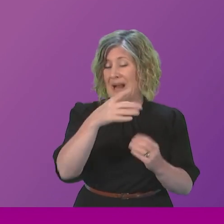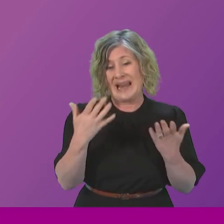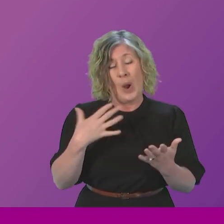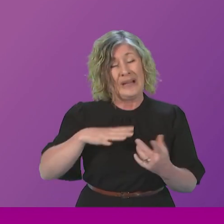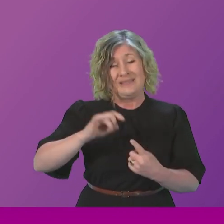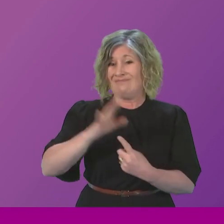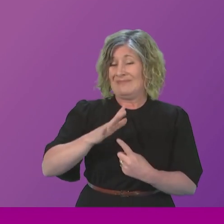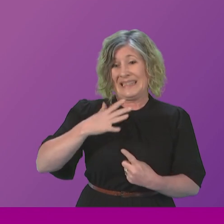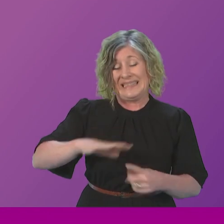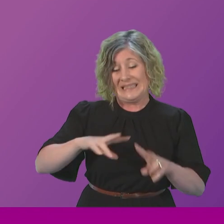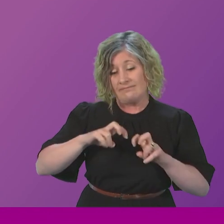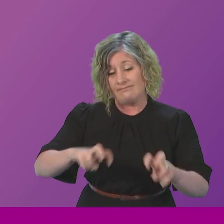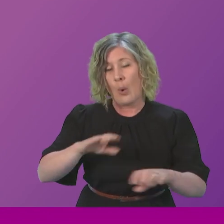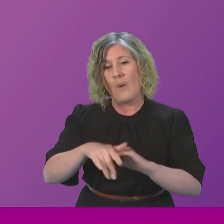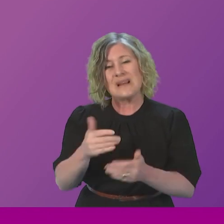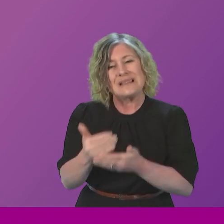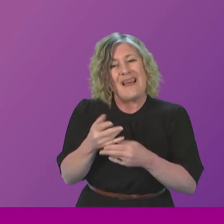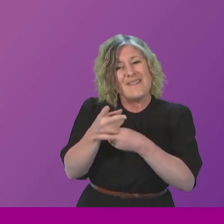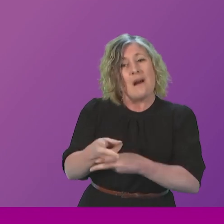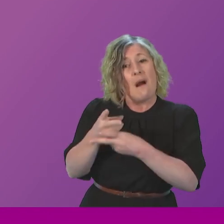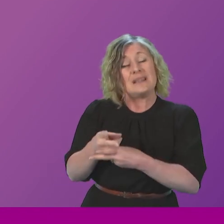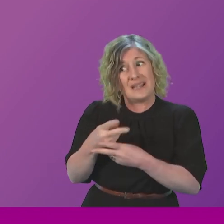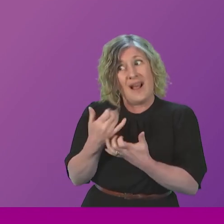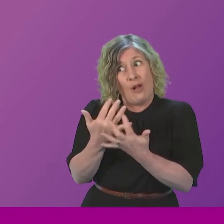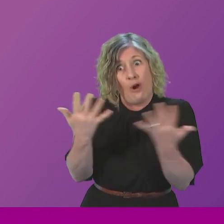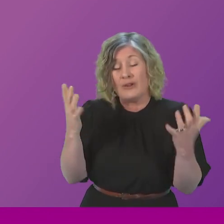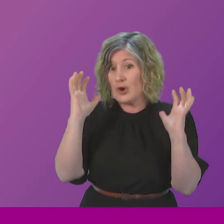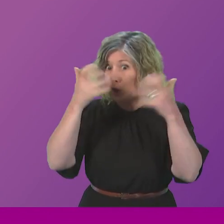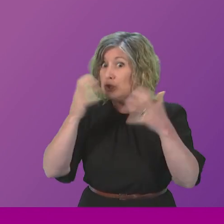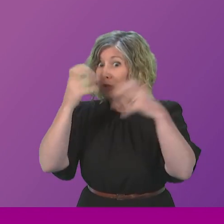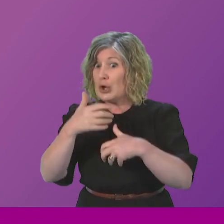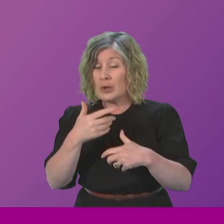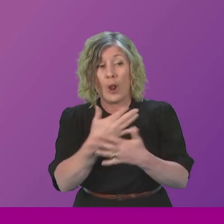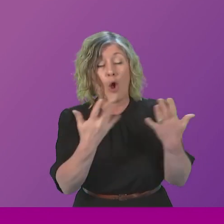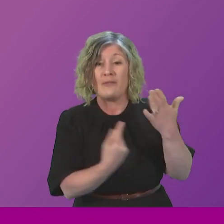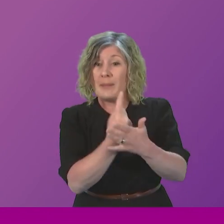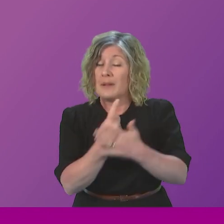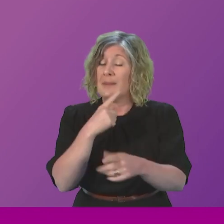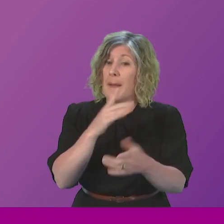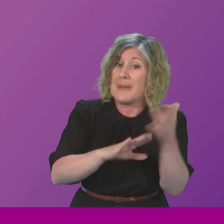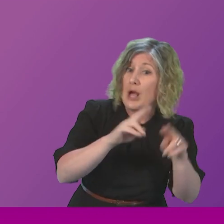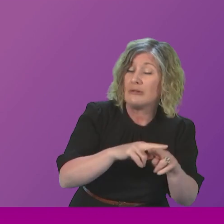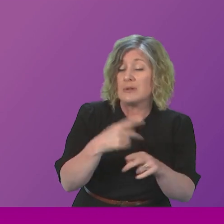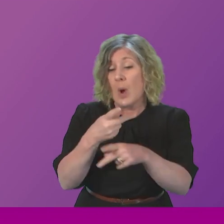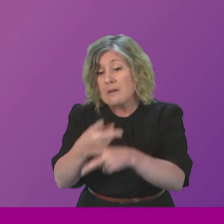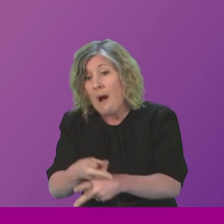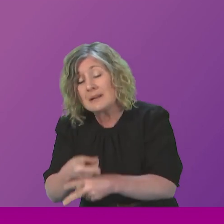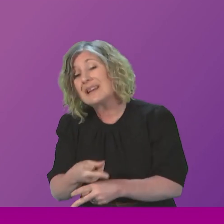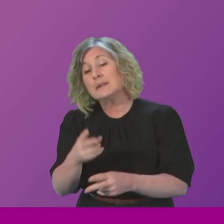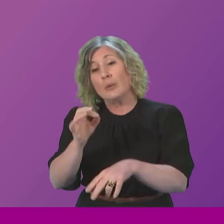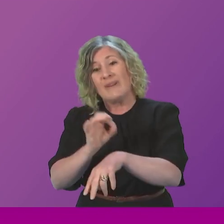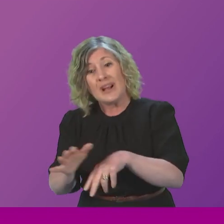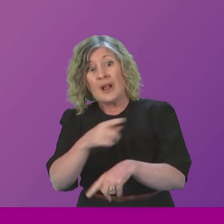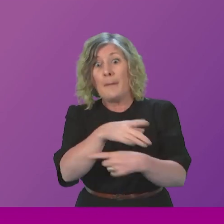to investigate safeguarding concerns and the way reports from parents, guardians, carers, professionals and the public have been